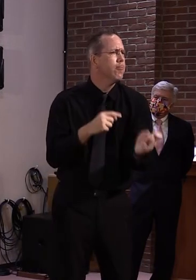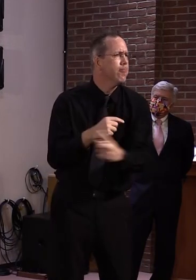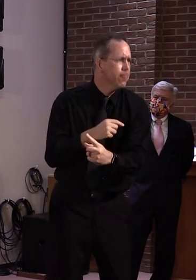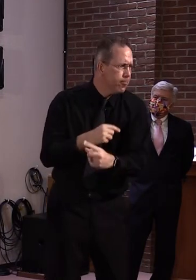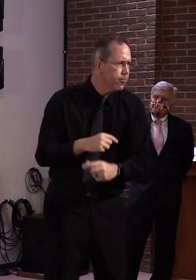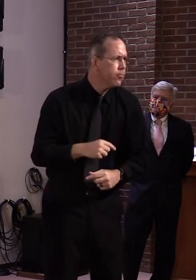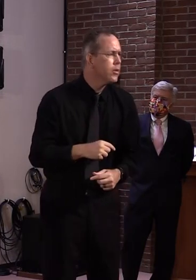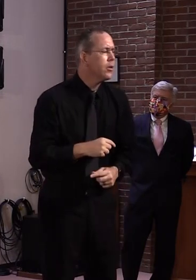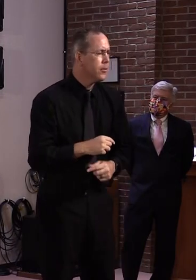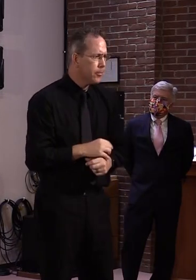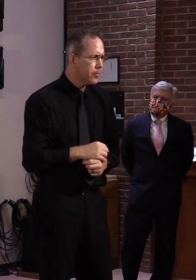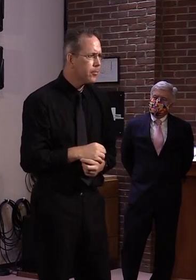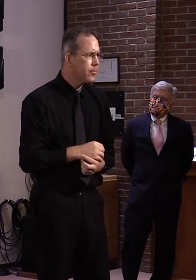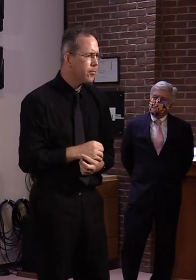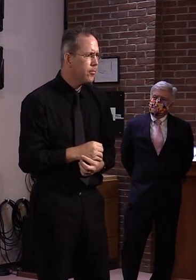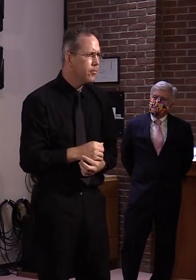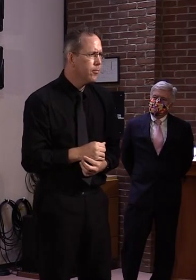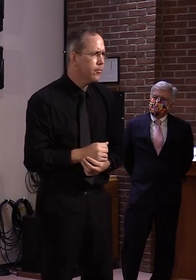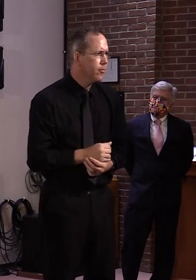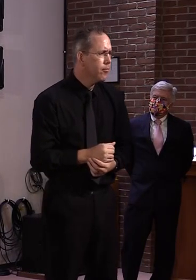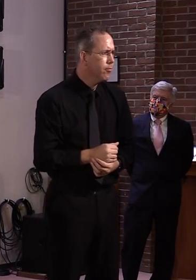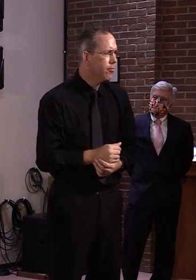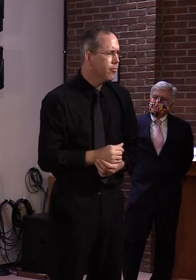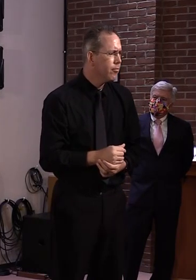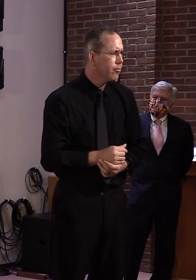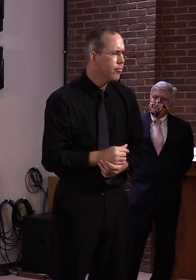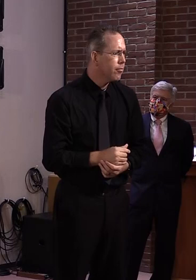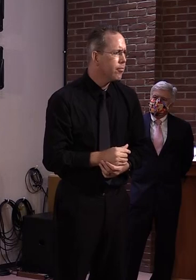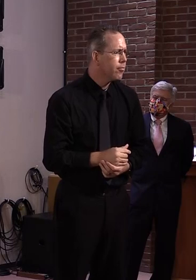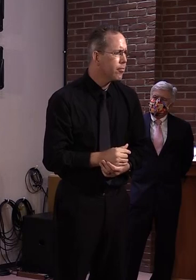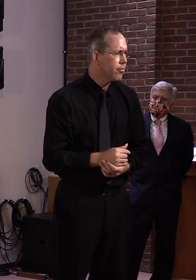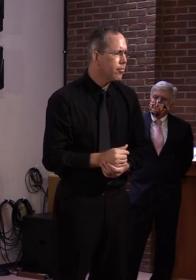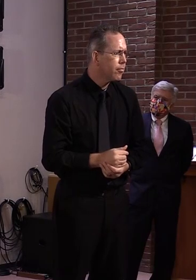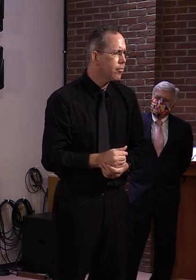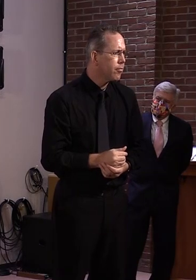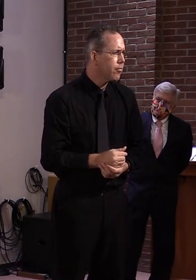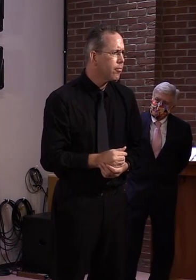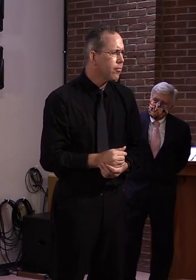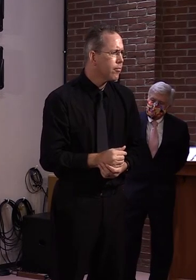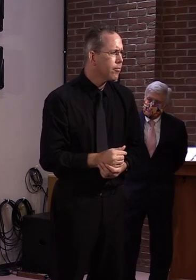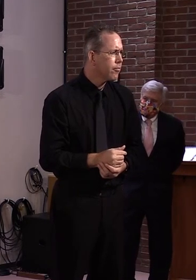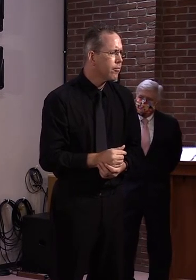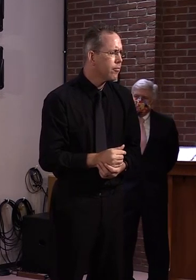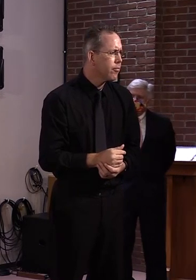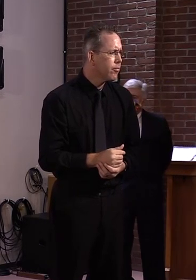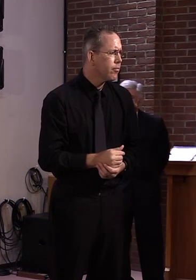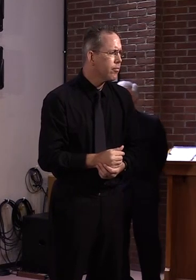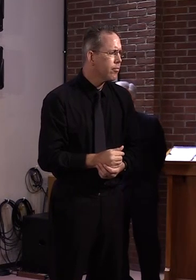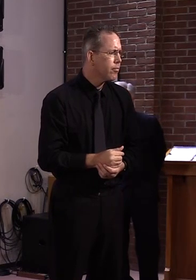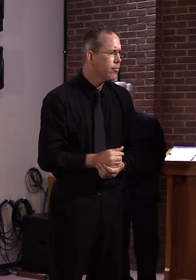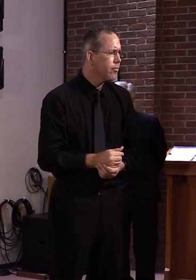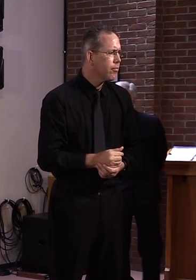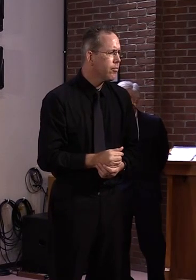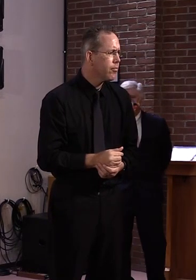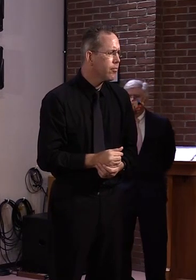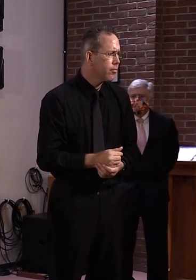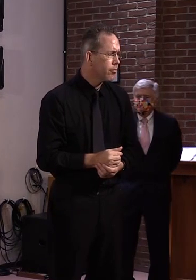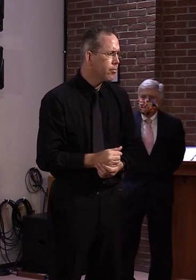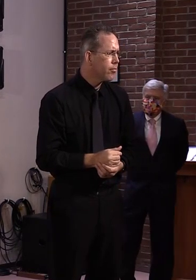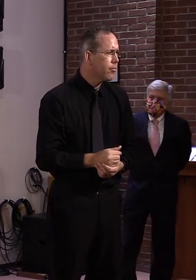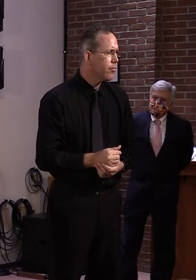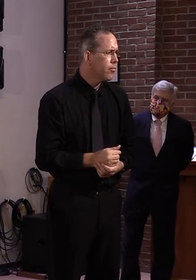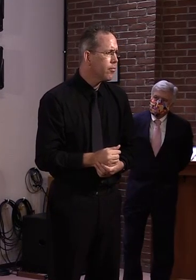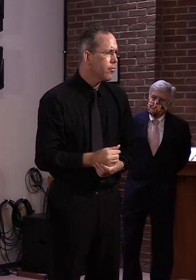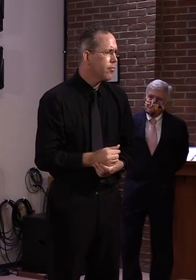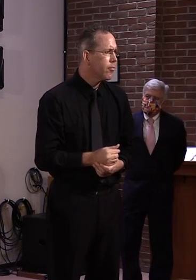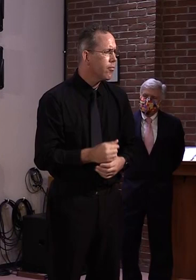you're probably more aware than than most. Once the border is opened up with with Canada, that's going